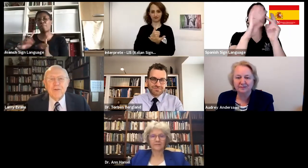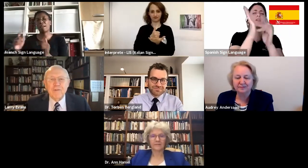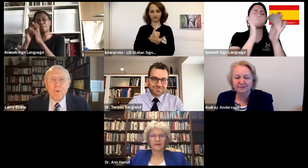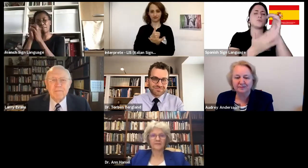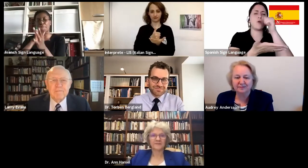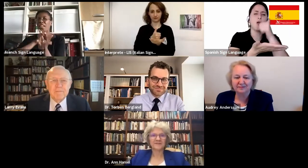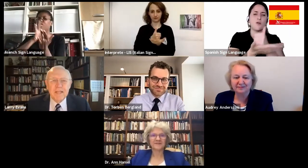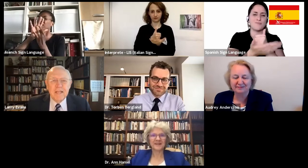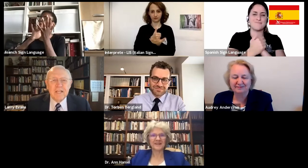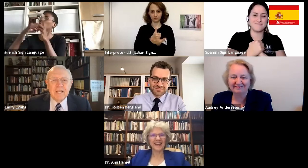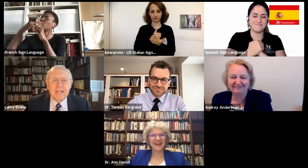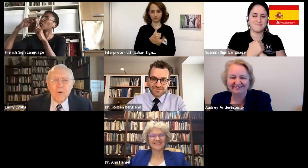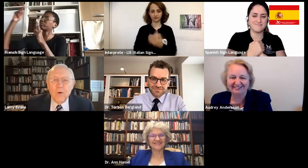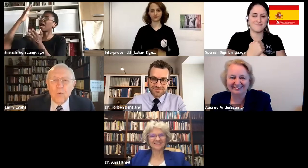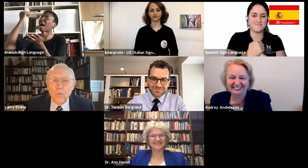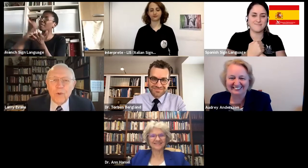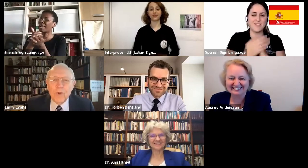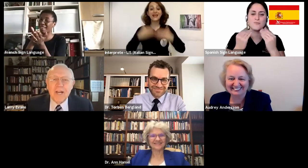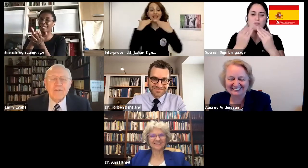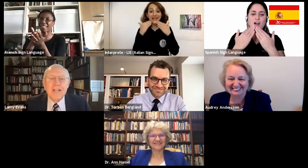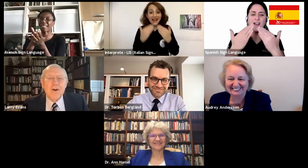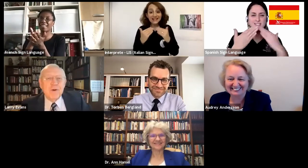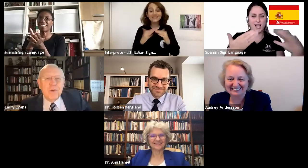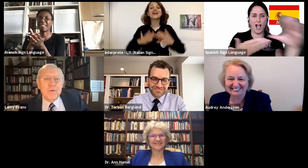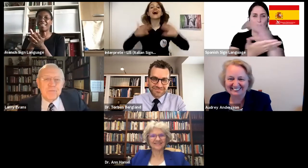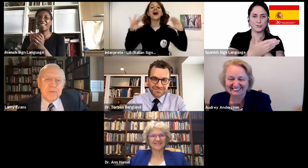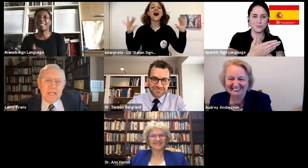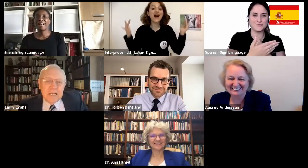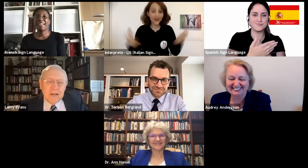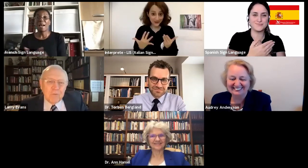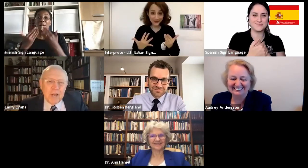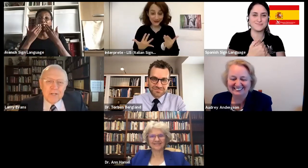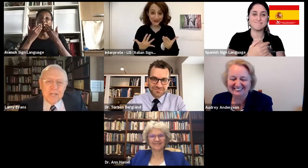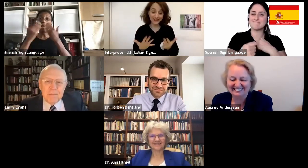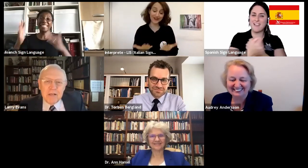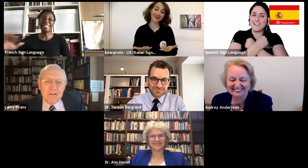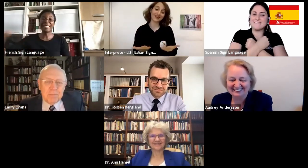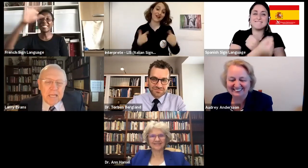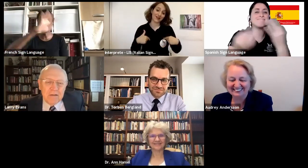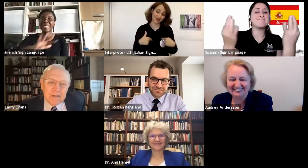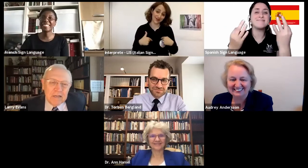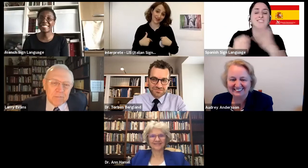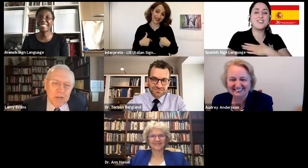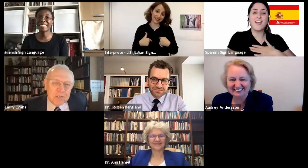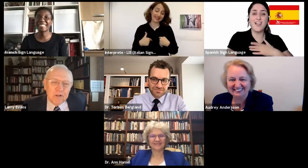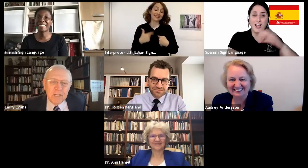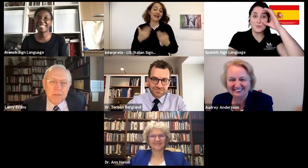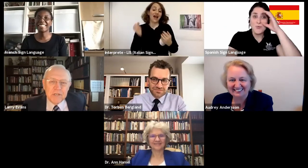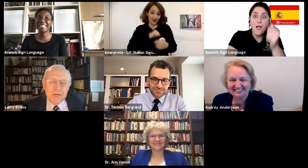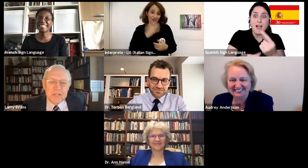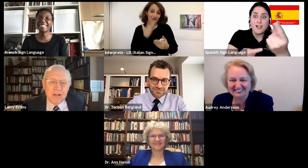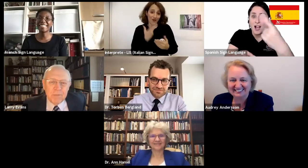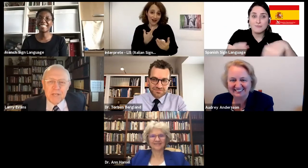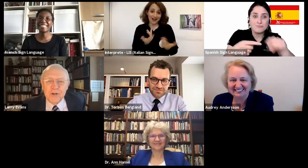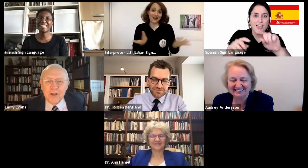Thank you, everyone. We would love to hear from you. Write us an email at Possibility